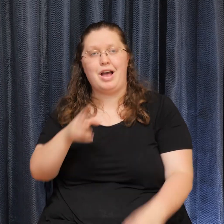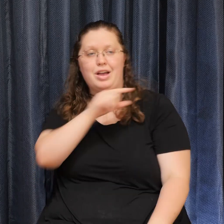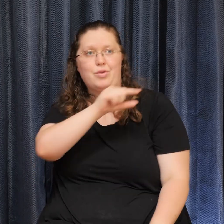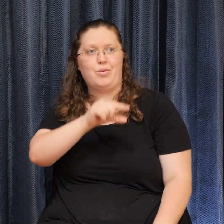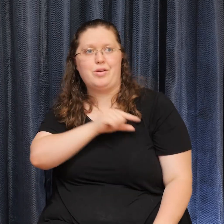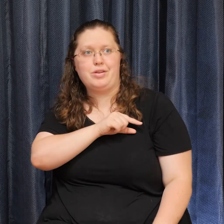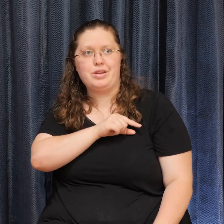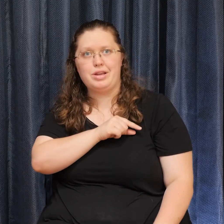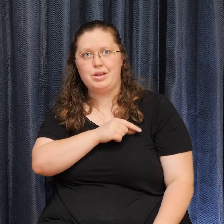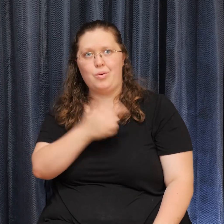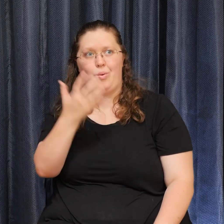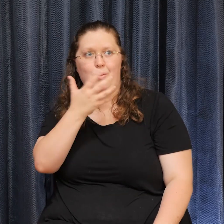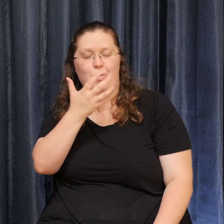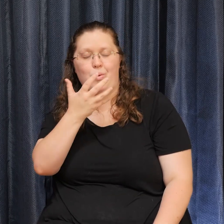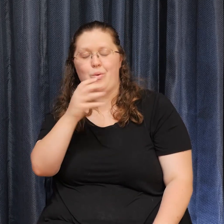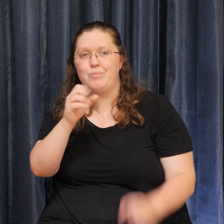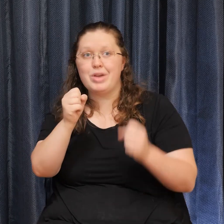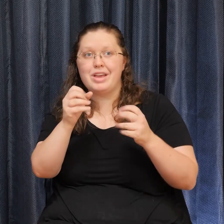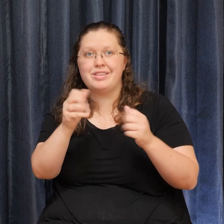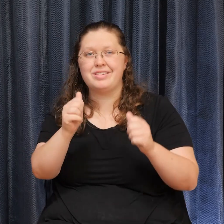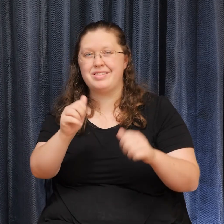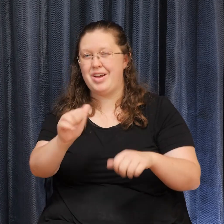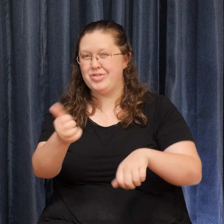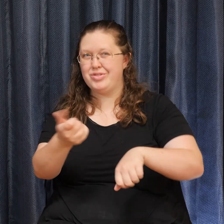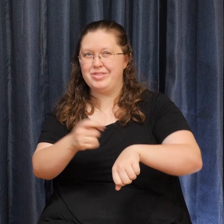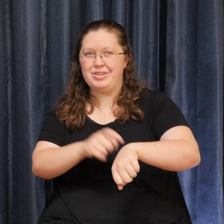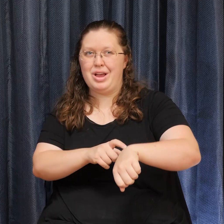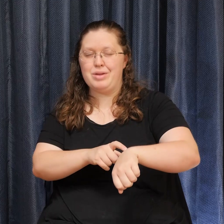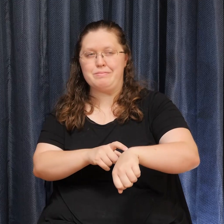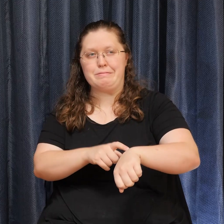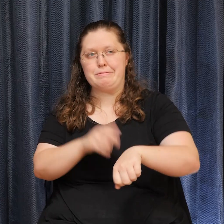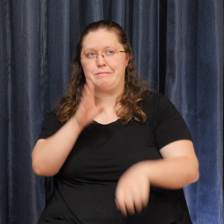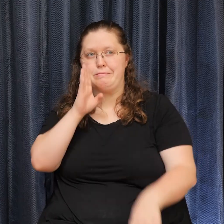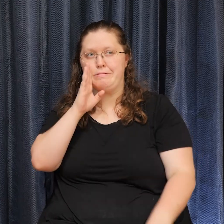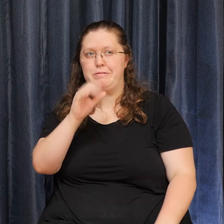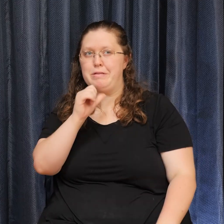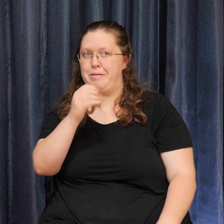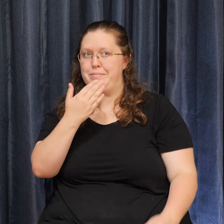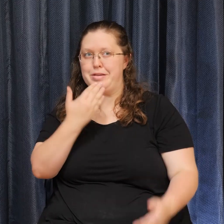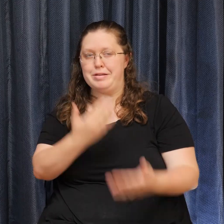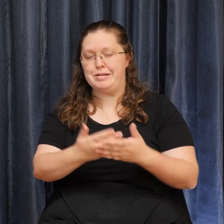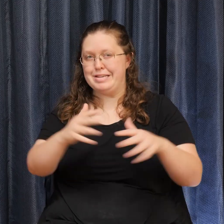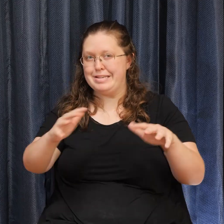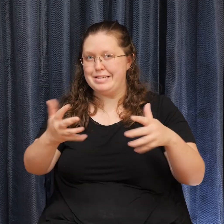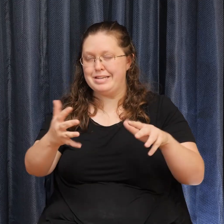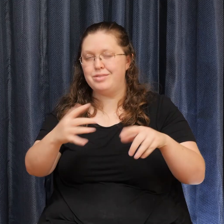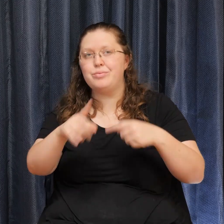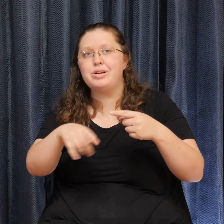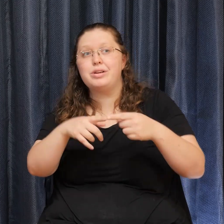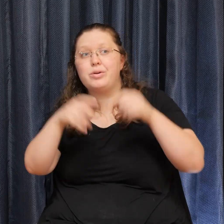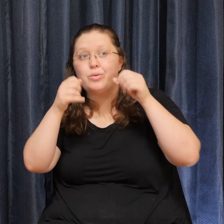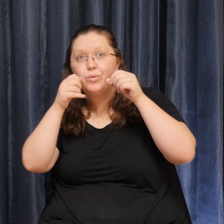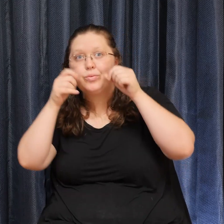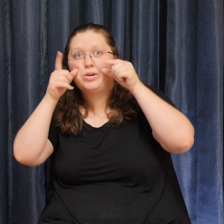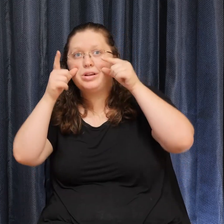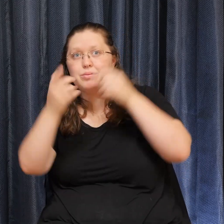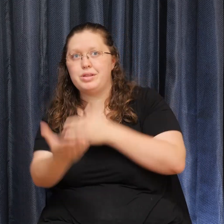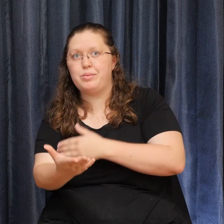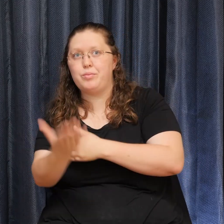It will not Be so good When you wake Up refreshed And energized In the morning Your best Will be better Than